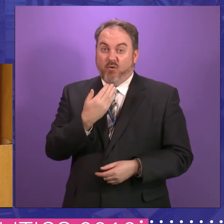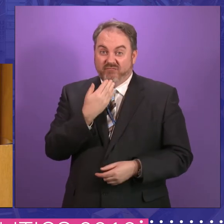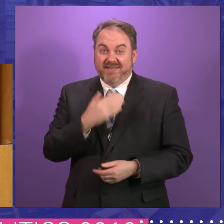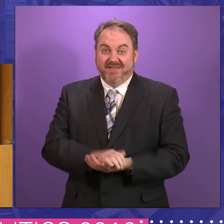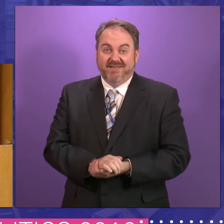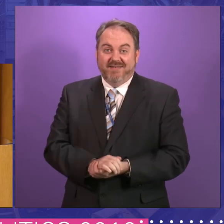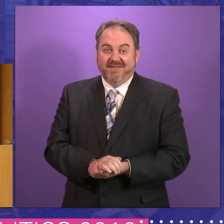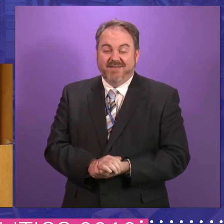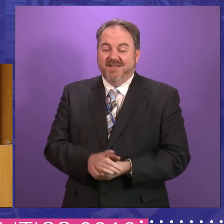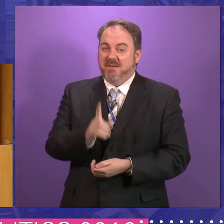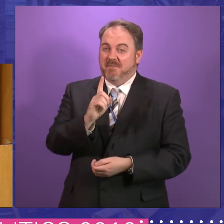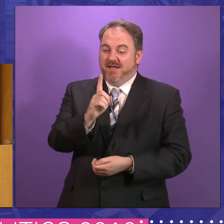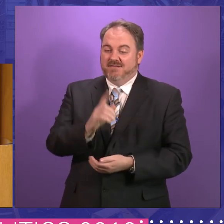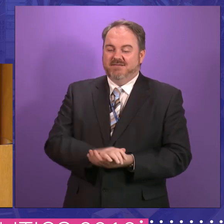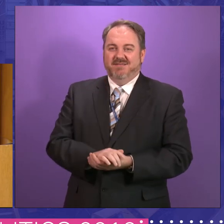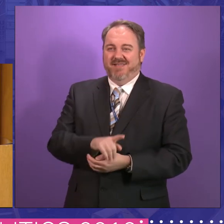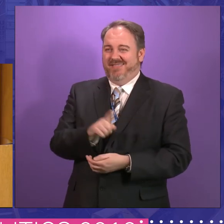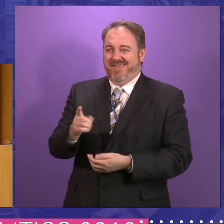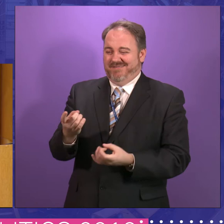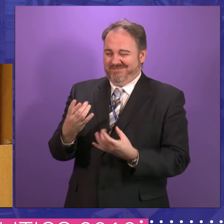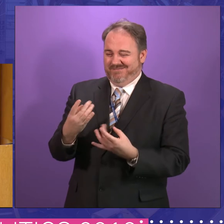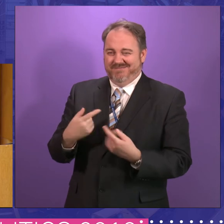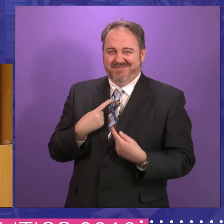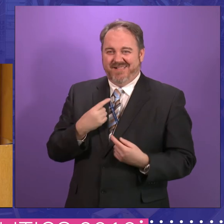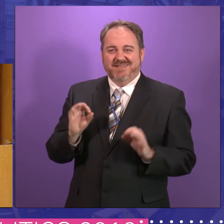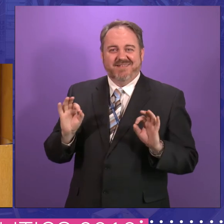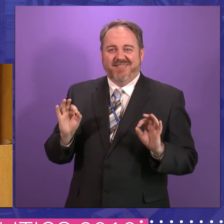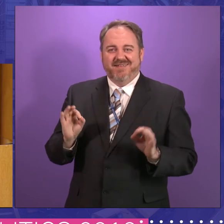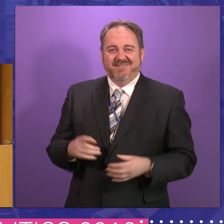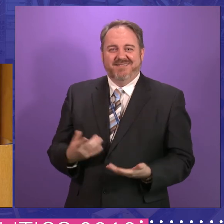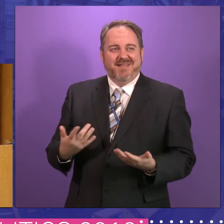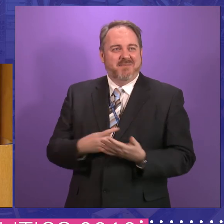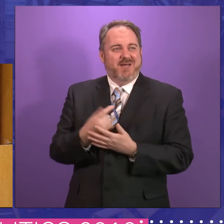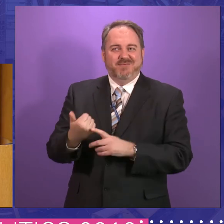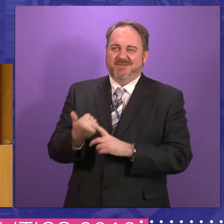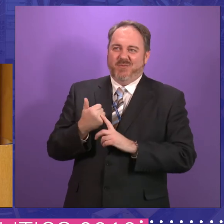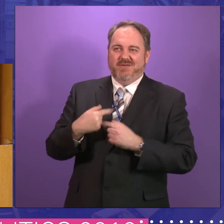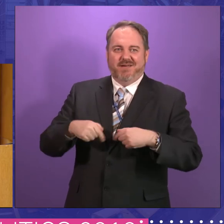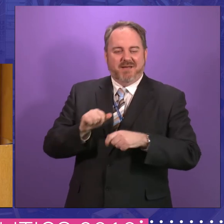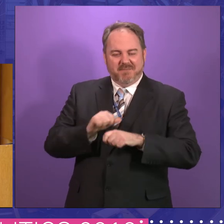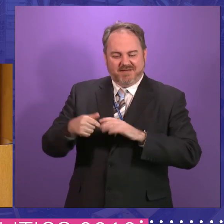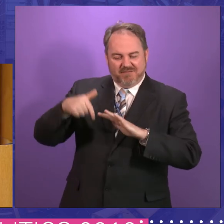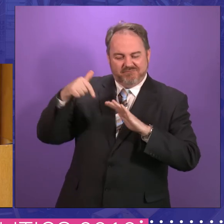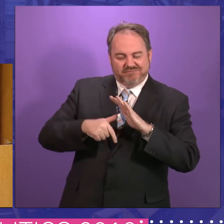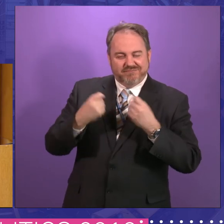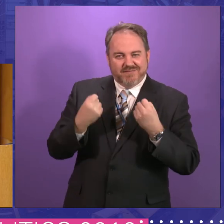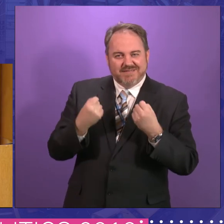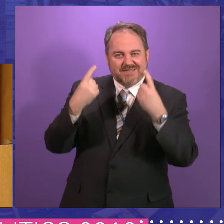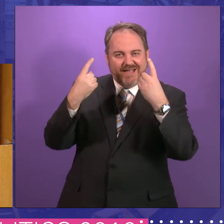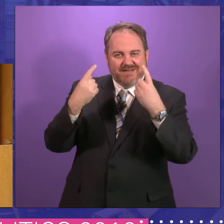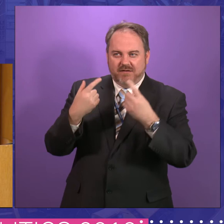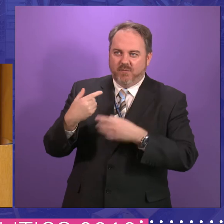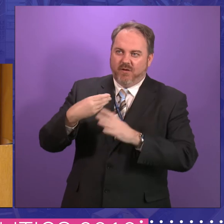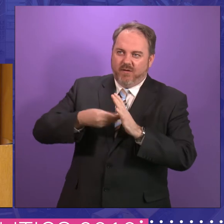but I'm not sure that they contribute much to the greater wisdom, uh, that there is. But, you know,